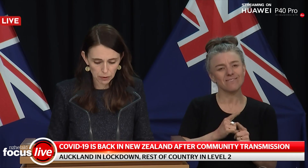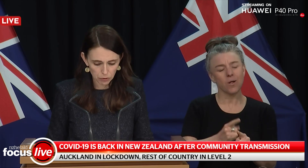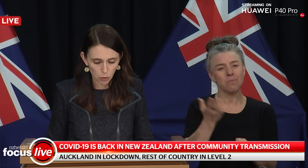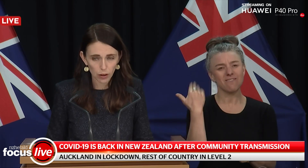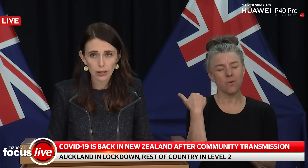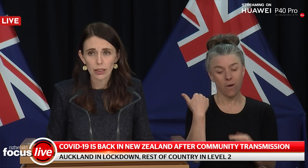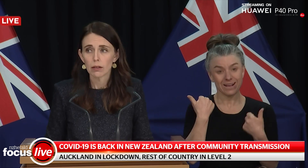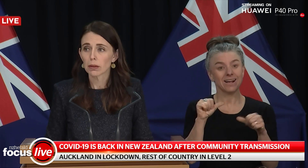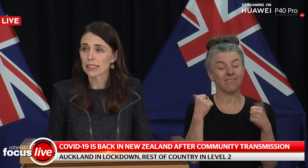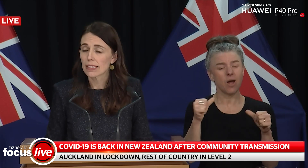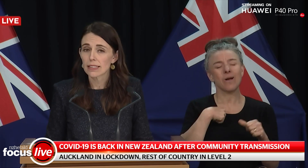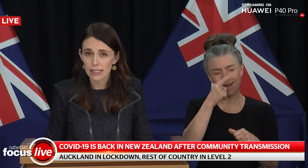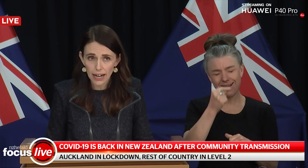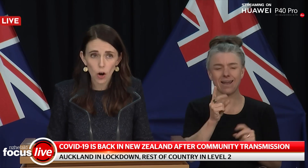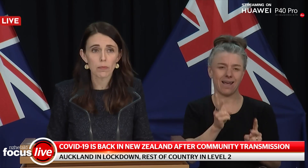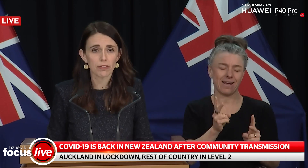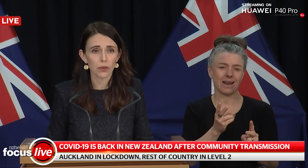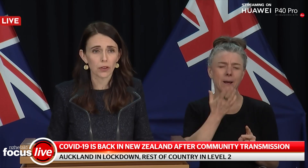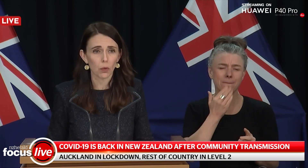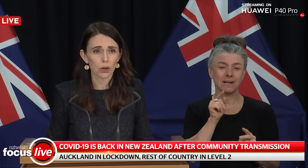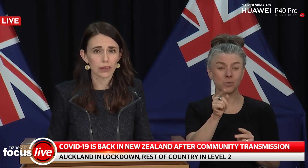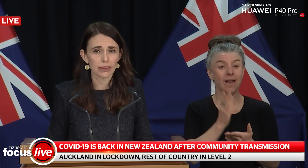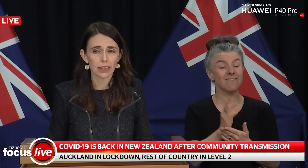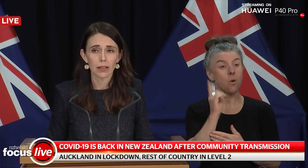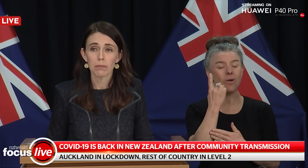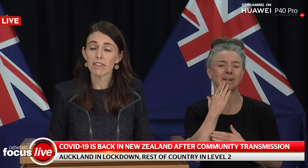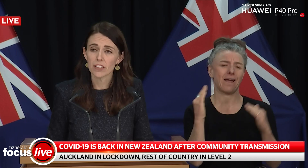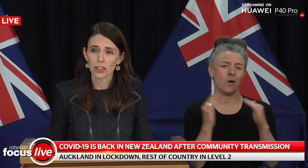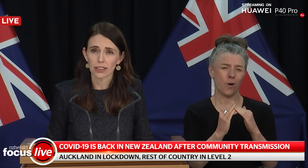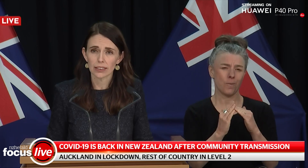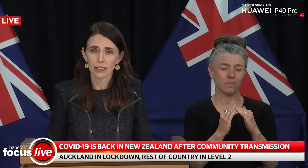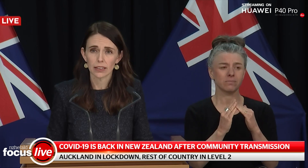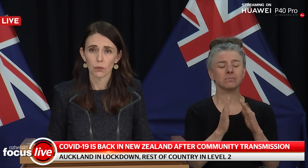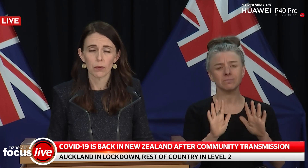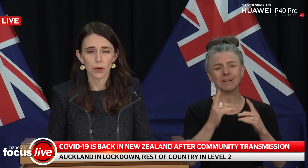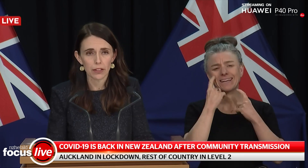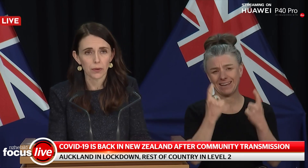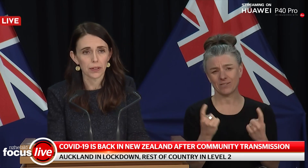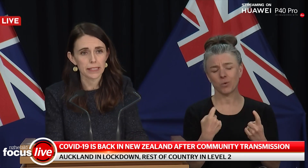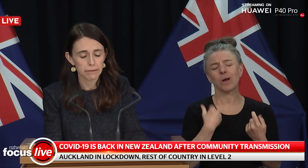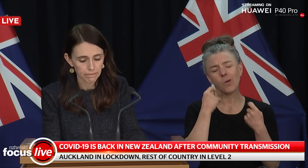done it before. Please stay home if you are in Auckland. Be vigilant. We will get through this.